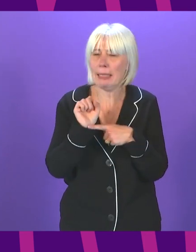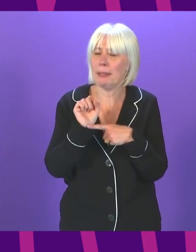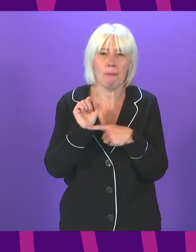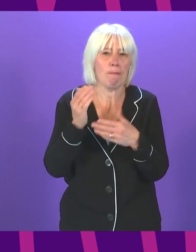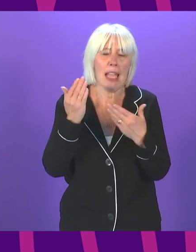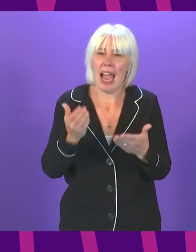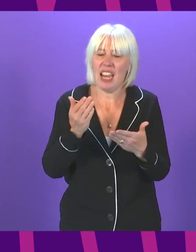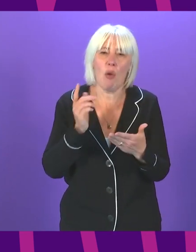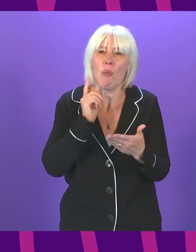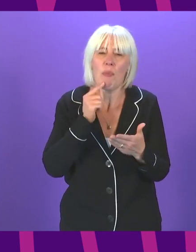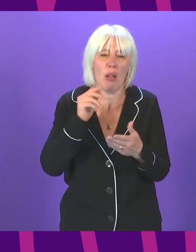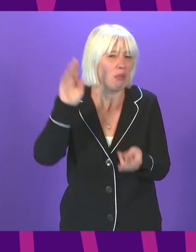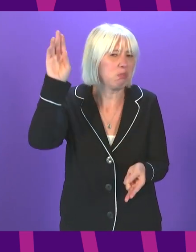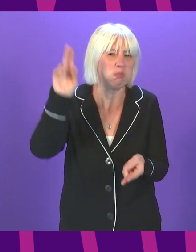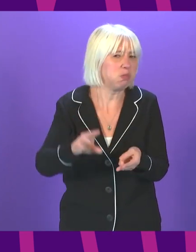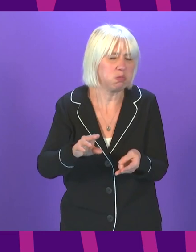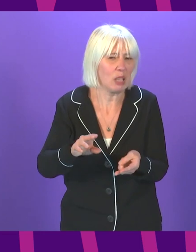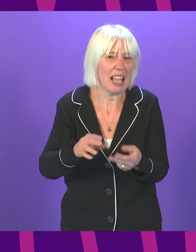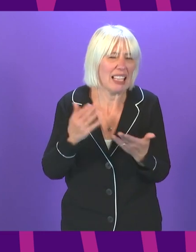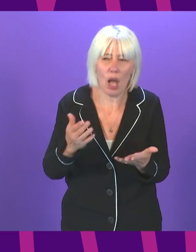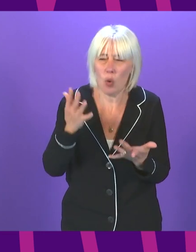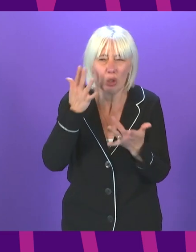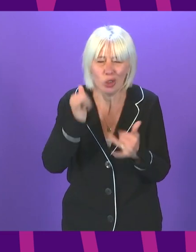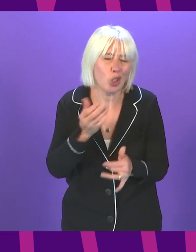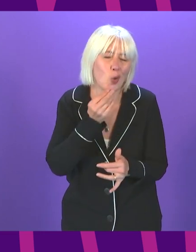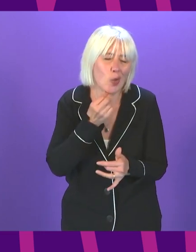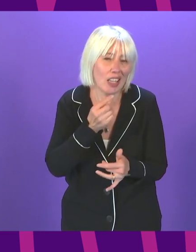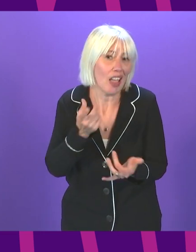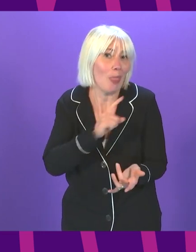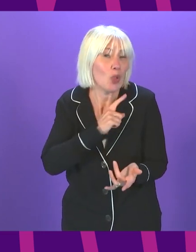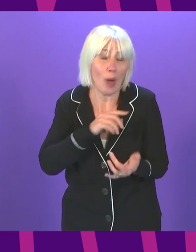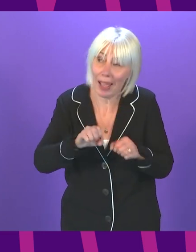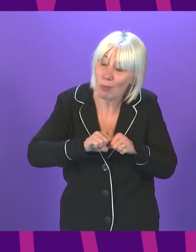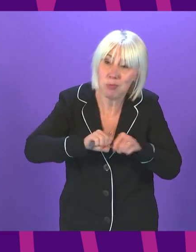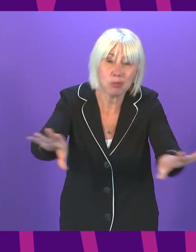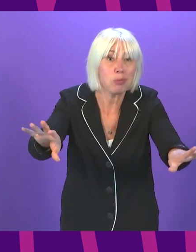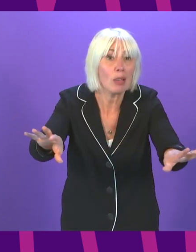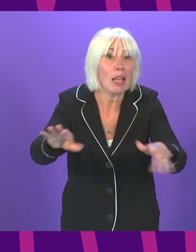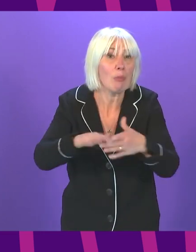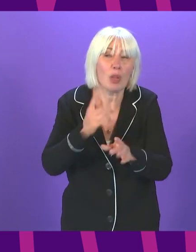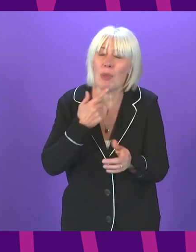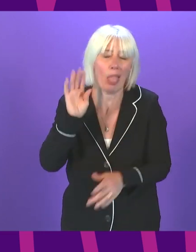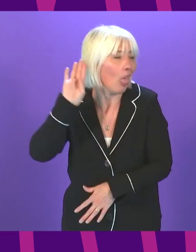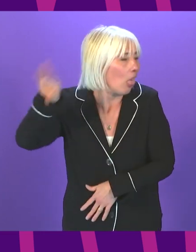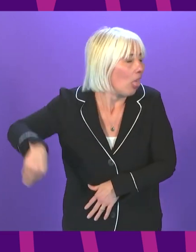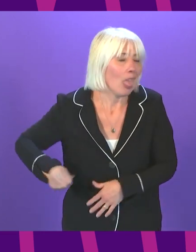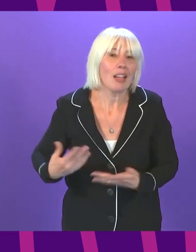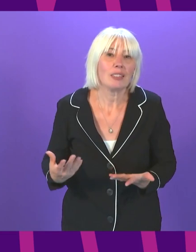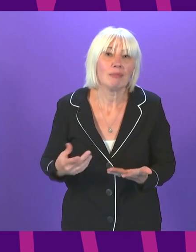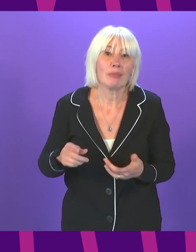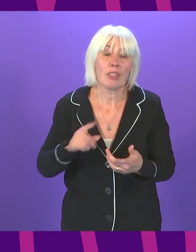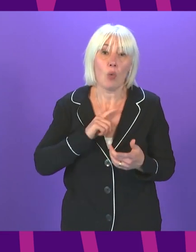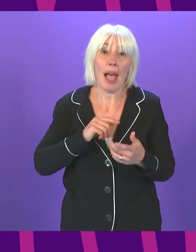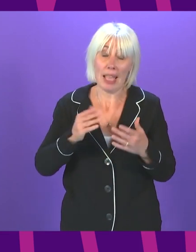all-time low of 1.5. No wonder it's spreading. And as the First Minister just said, the focus is on